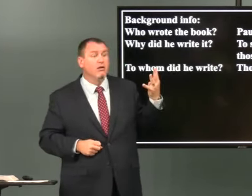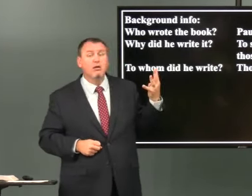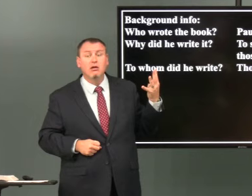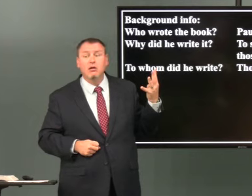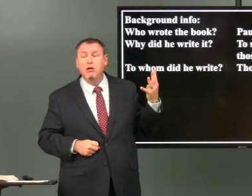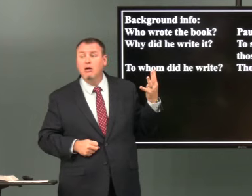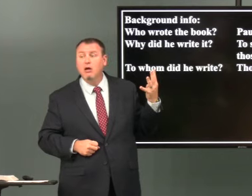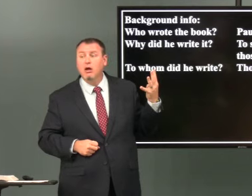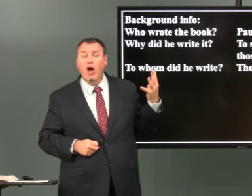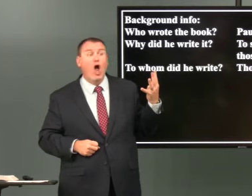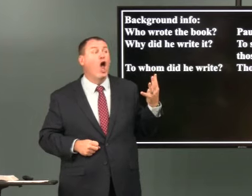and